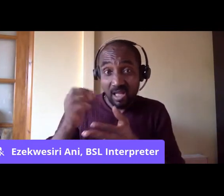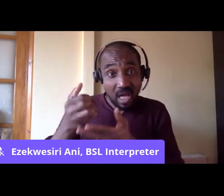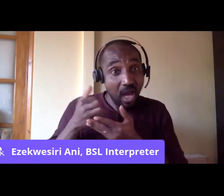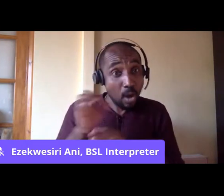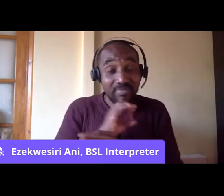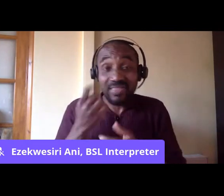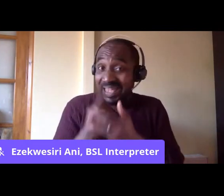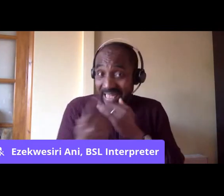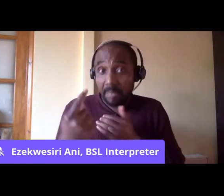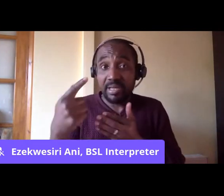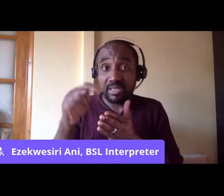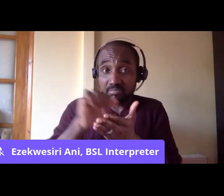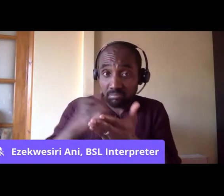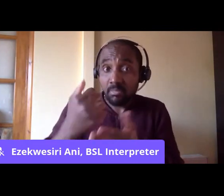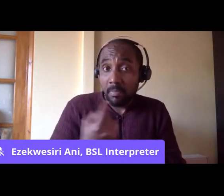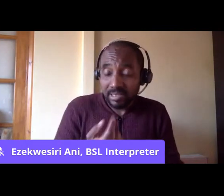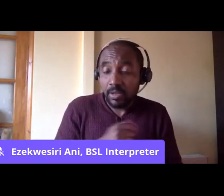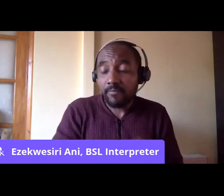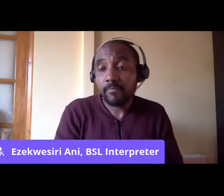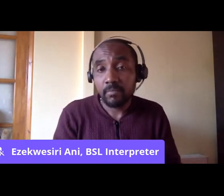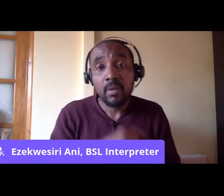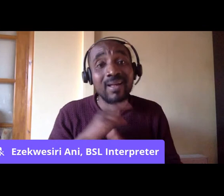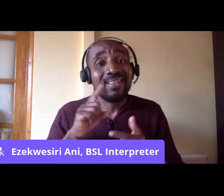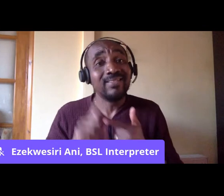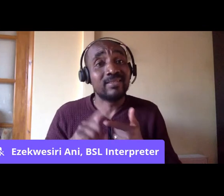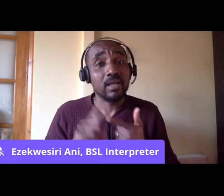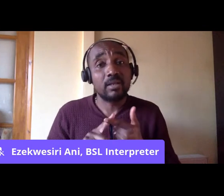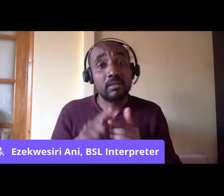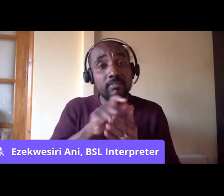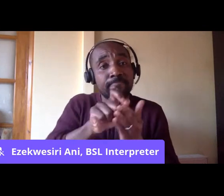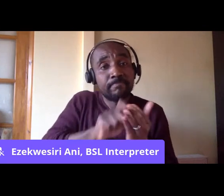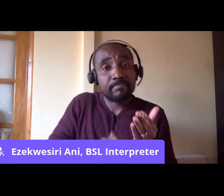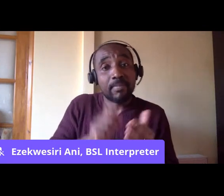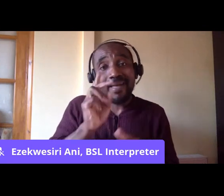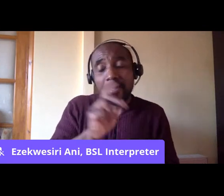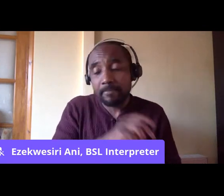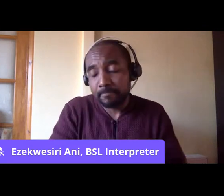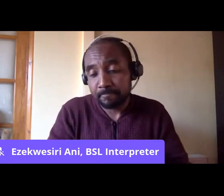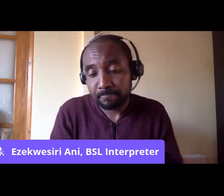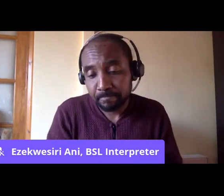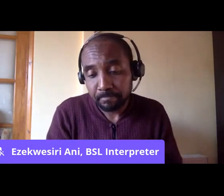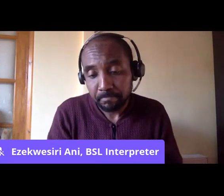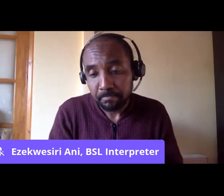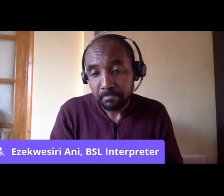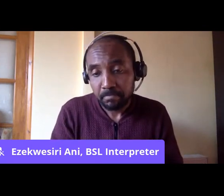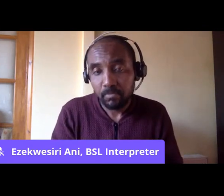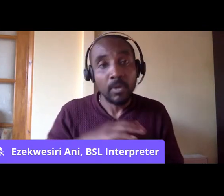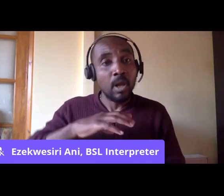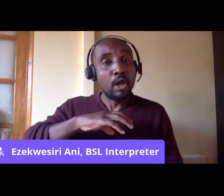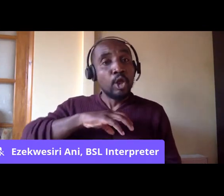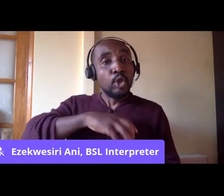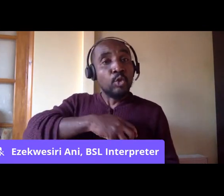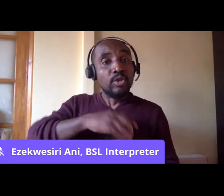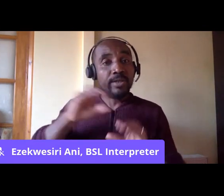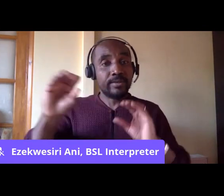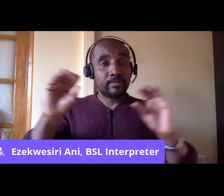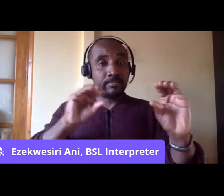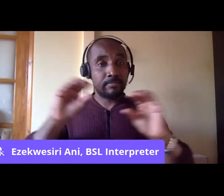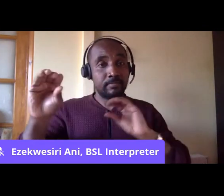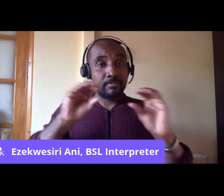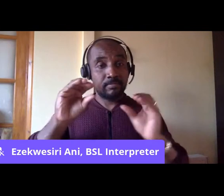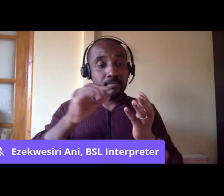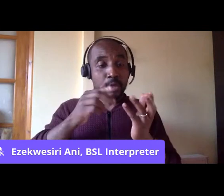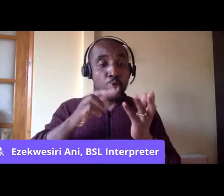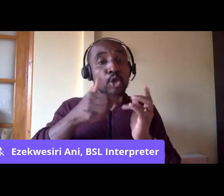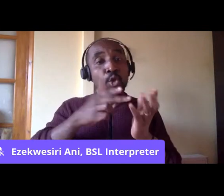independently. And then I did another one, which was commissioned by trade unions, including Unison